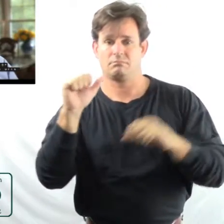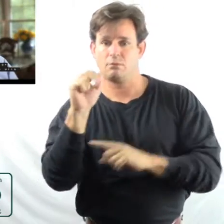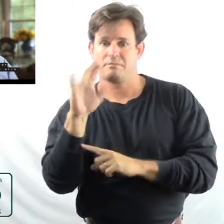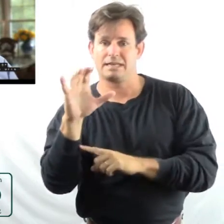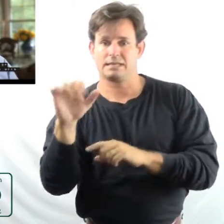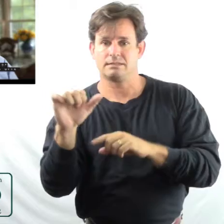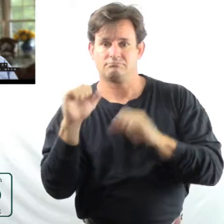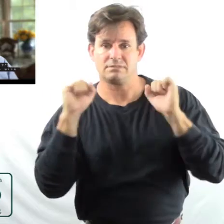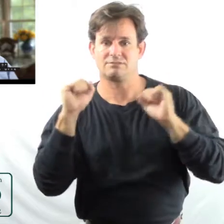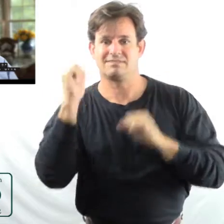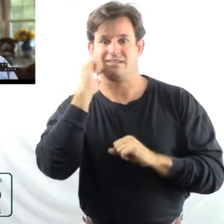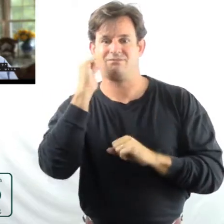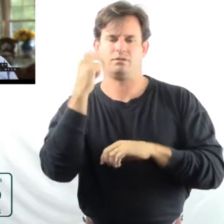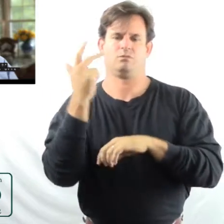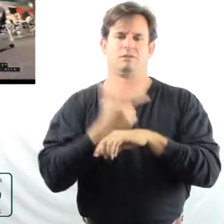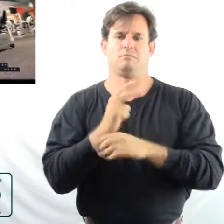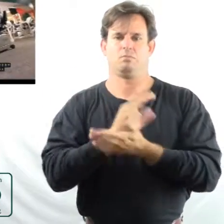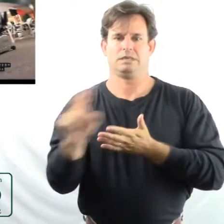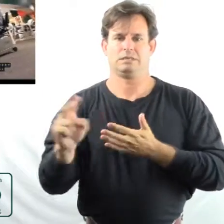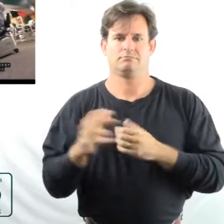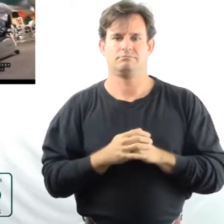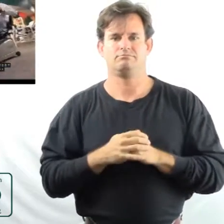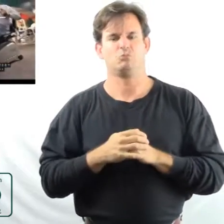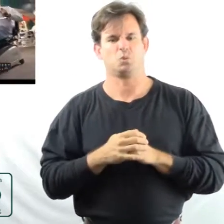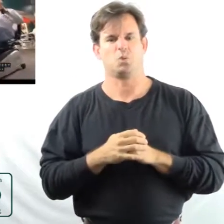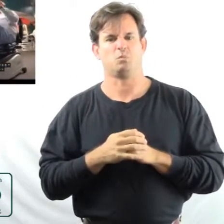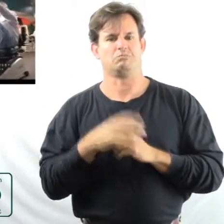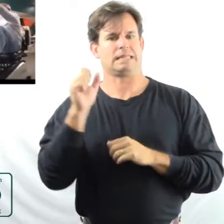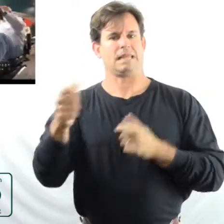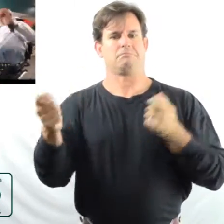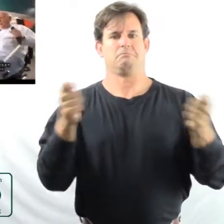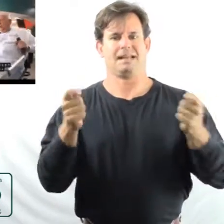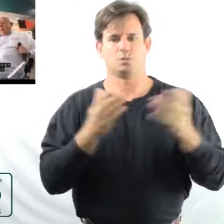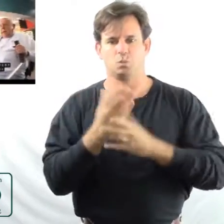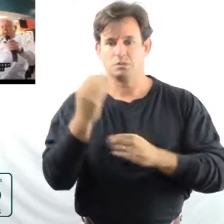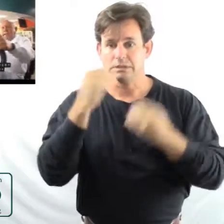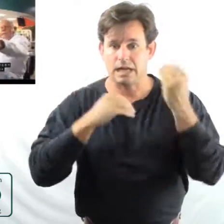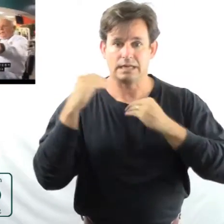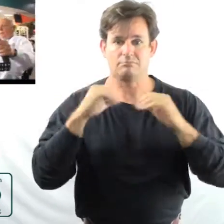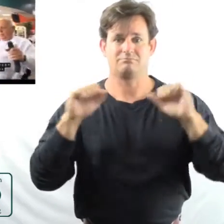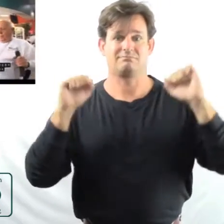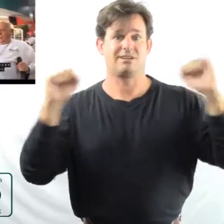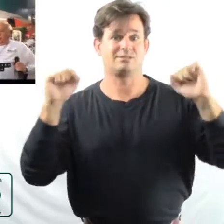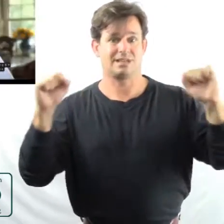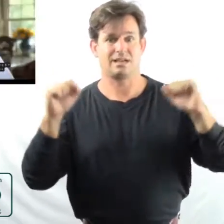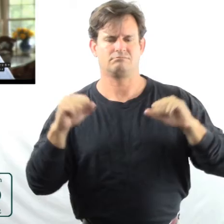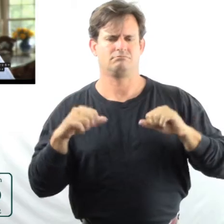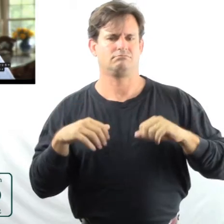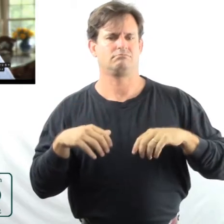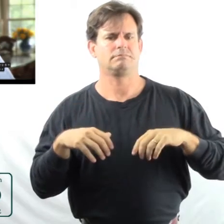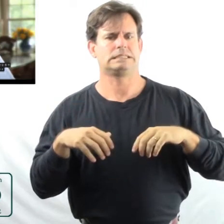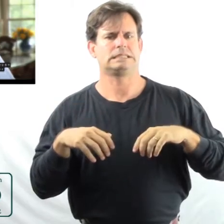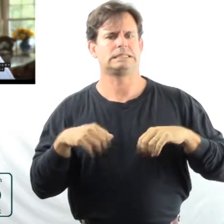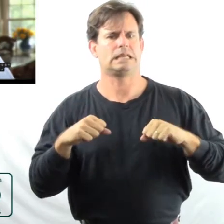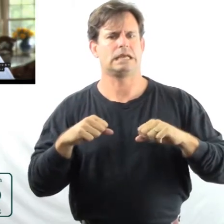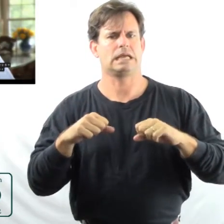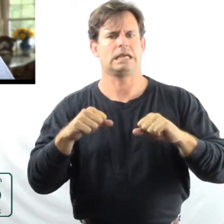exercise three days a week. So, you can manage it through diet, exercise, taking the medications